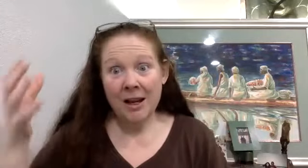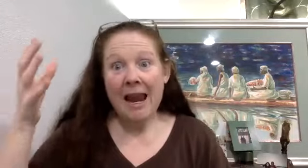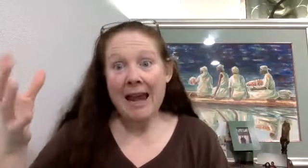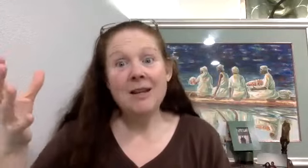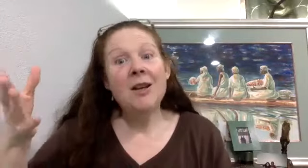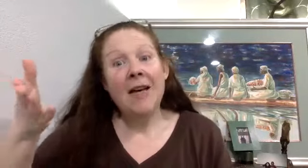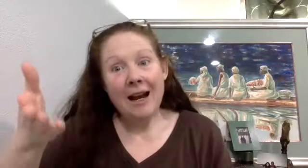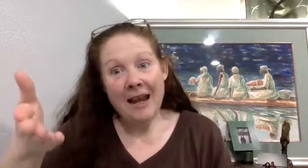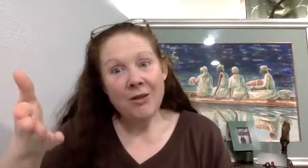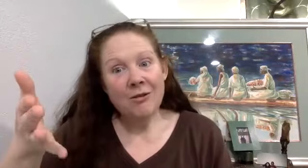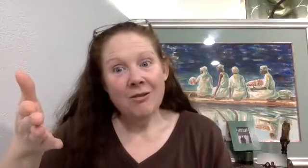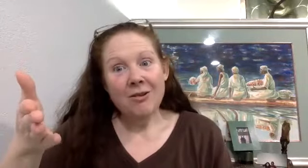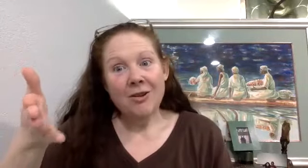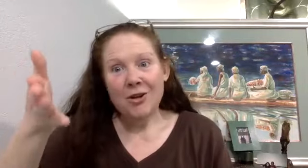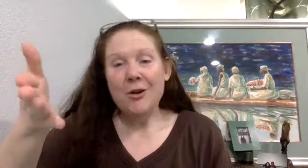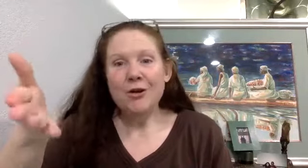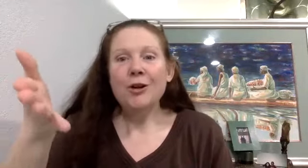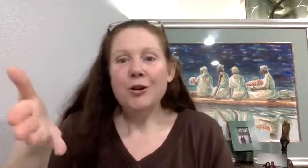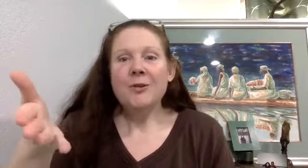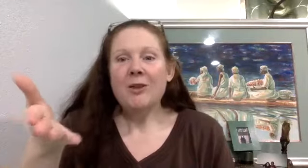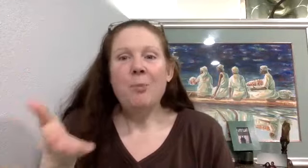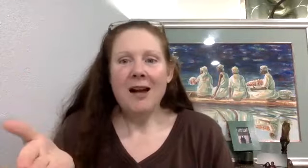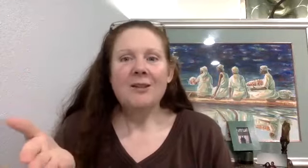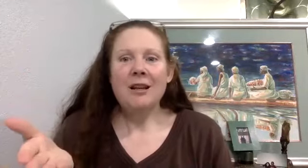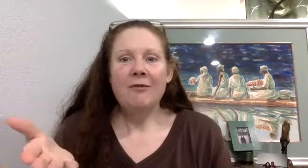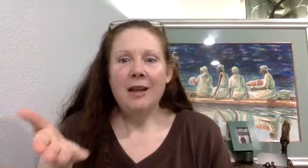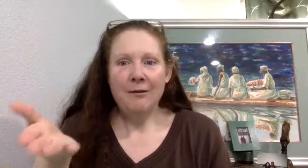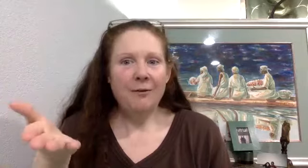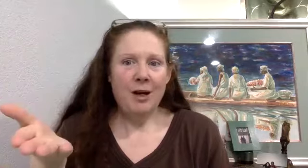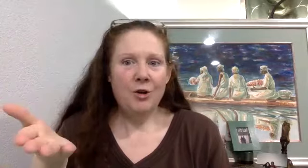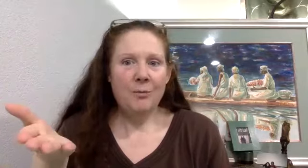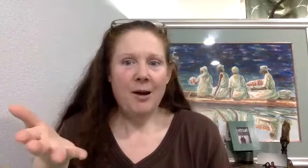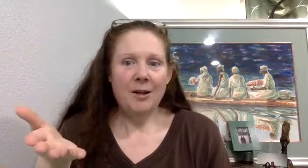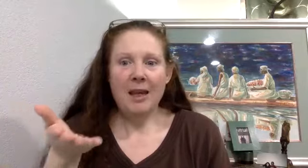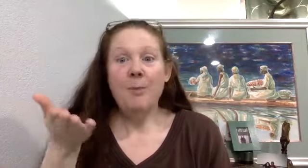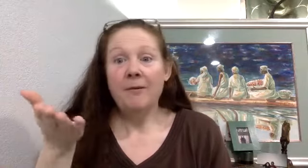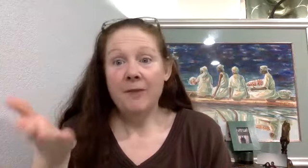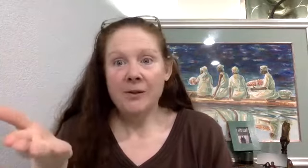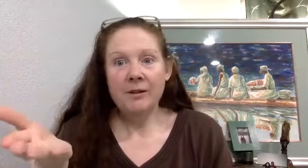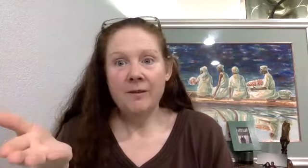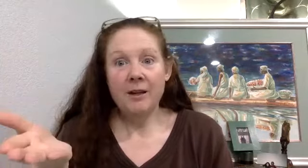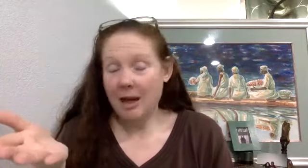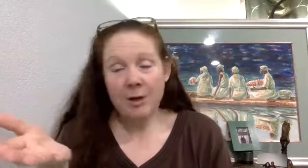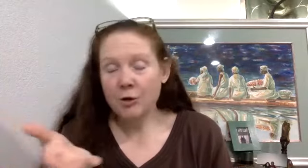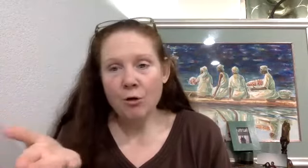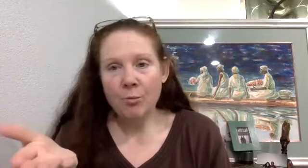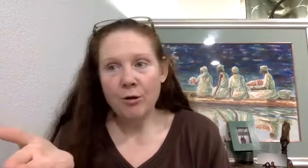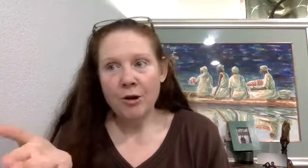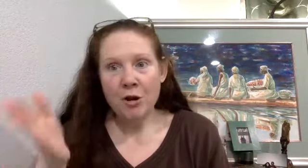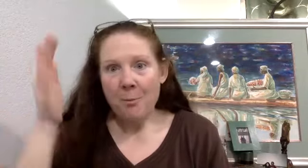And again, you know, you're saying the positive information about keeping physically fit. I mean, it's horrible. But